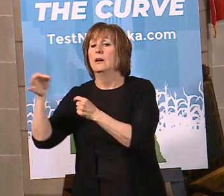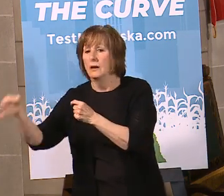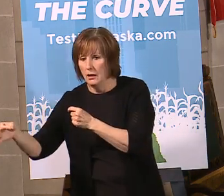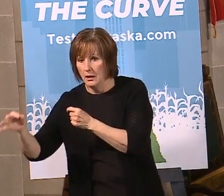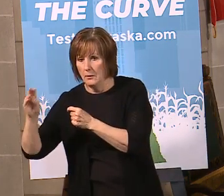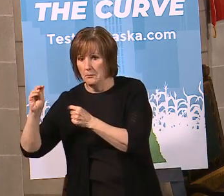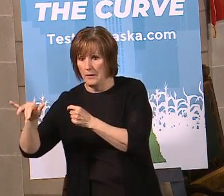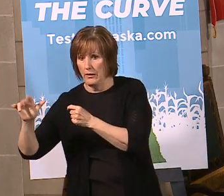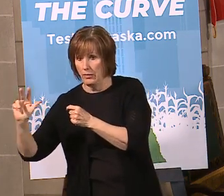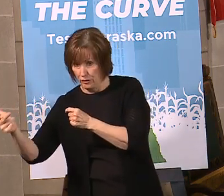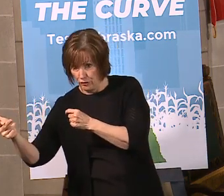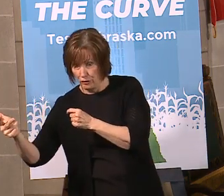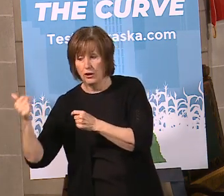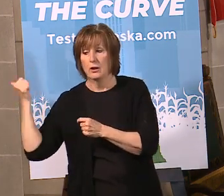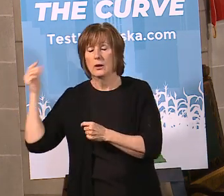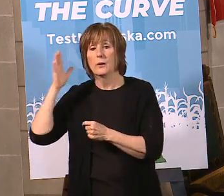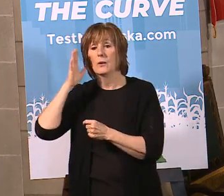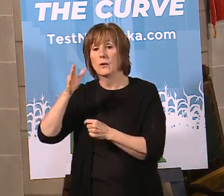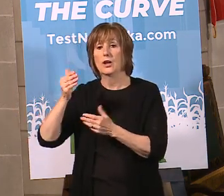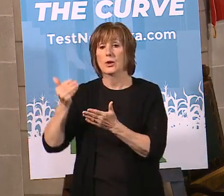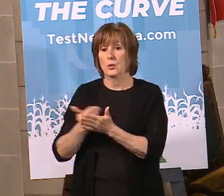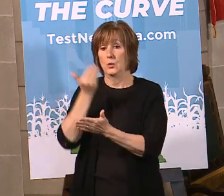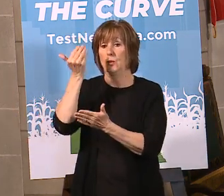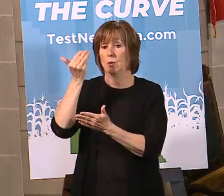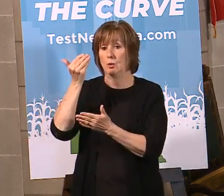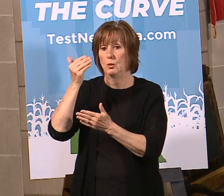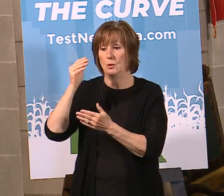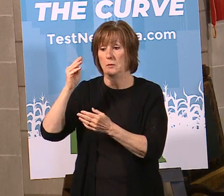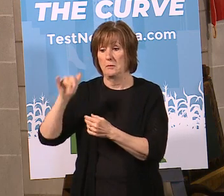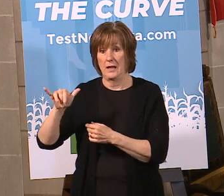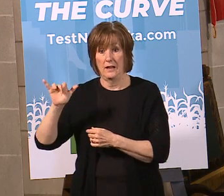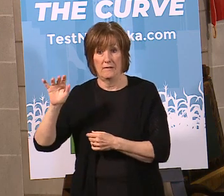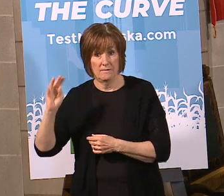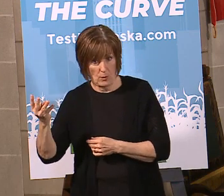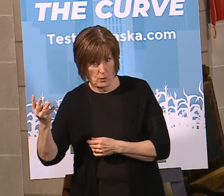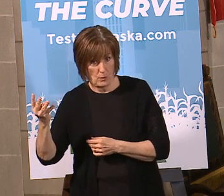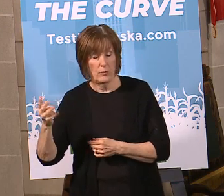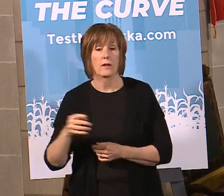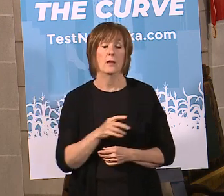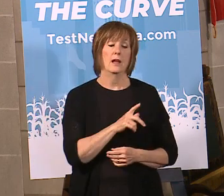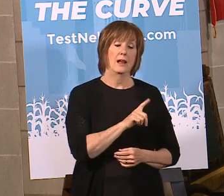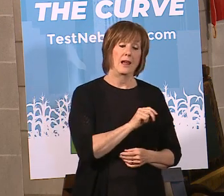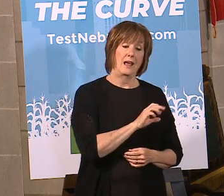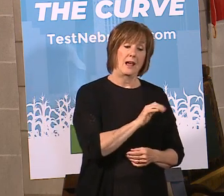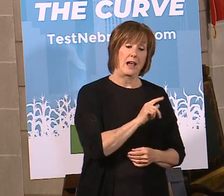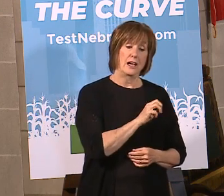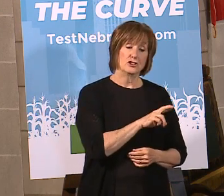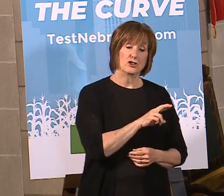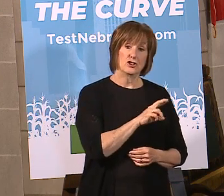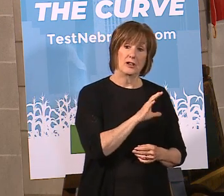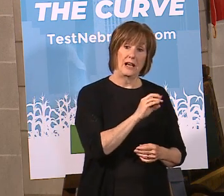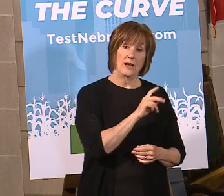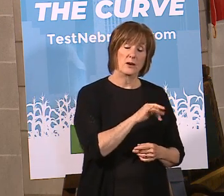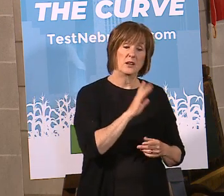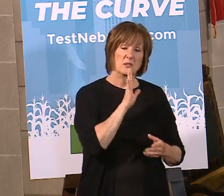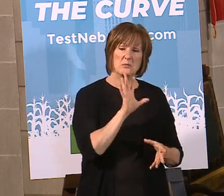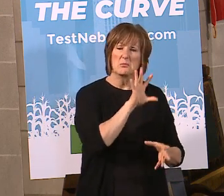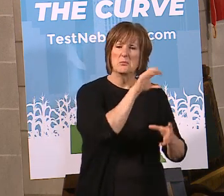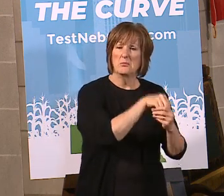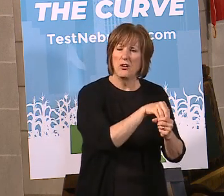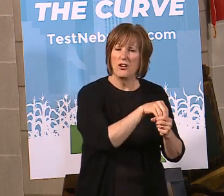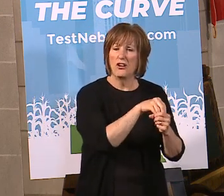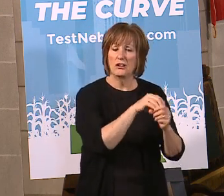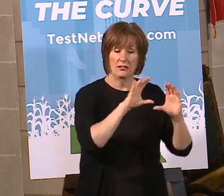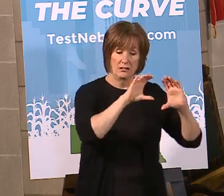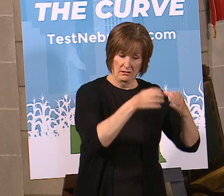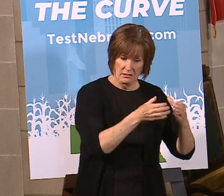new DHM for Douglas County will pick up May 4th. Lancaster County is part of the DHMs, or the directed health measures,